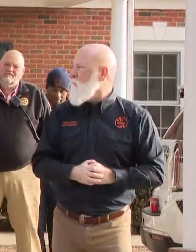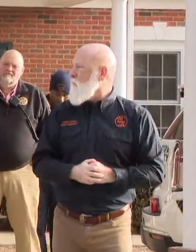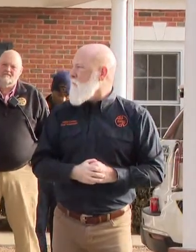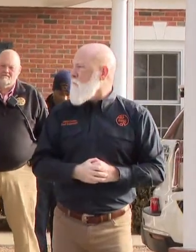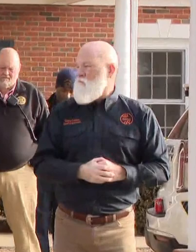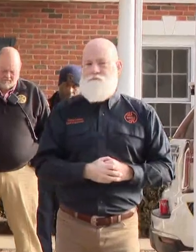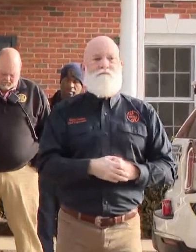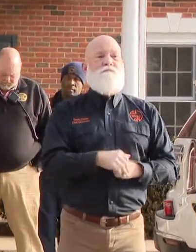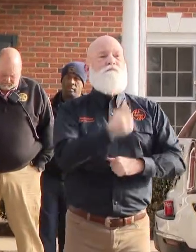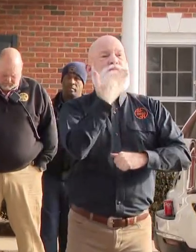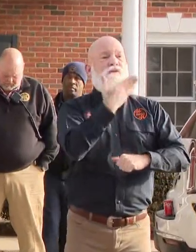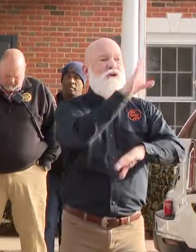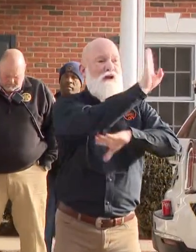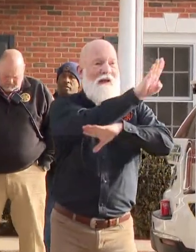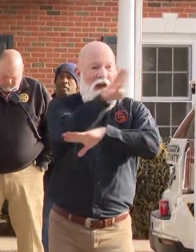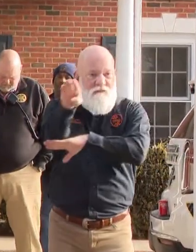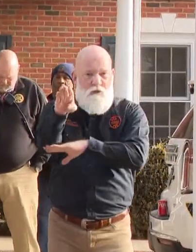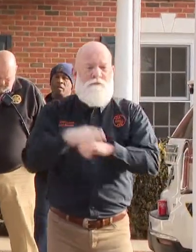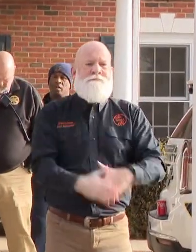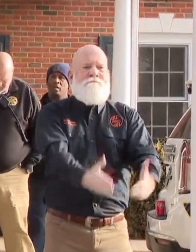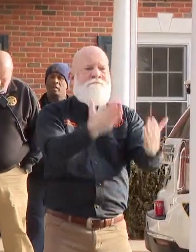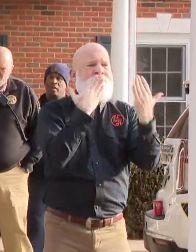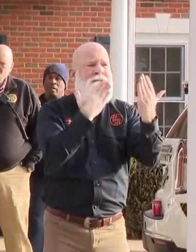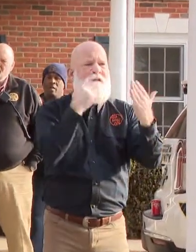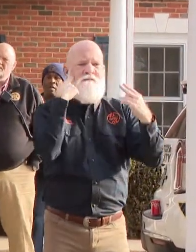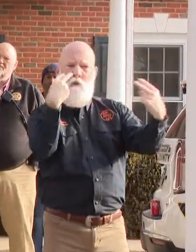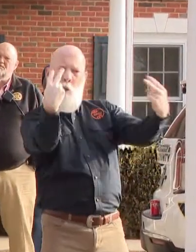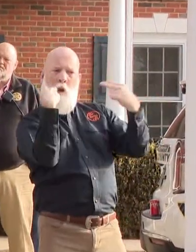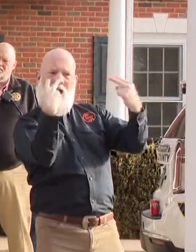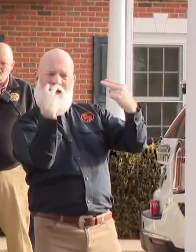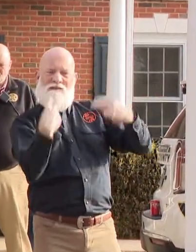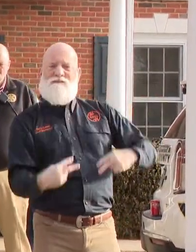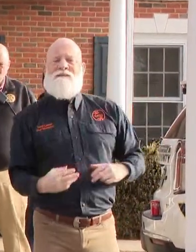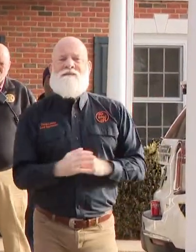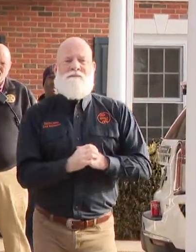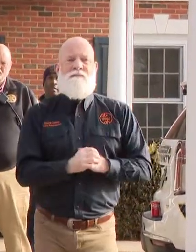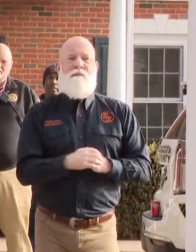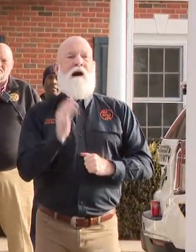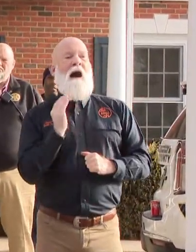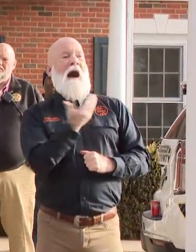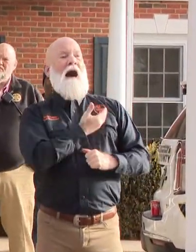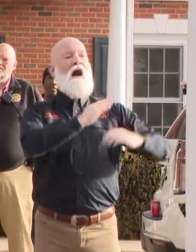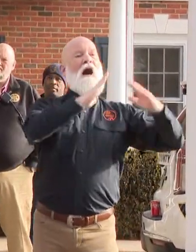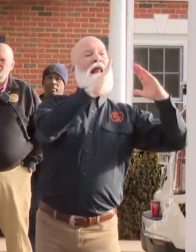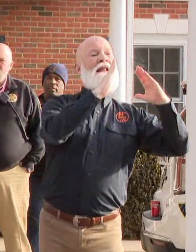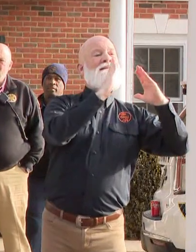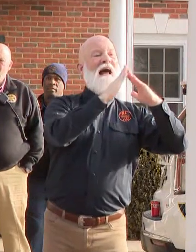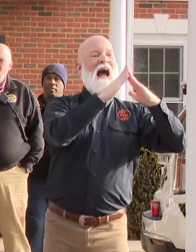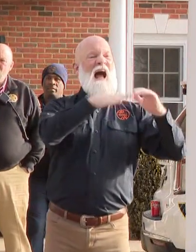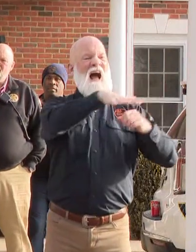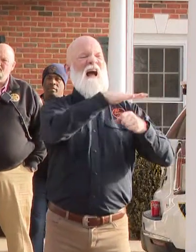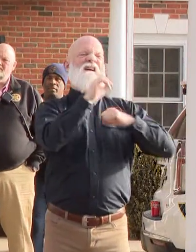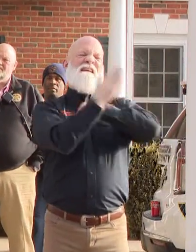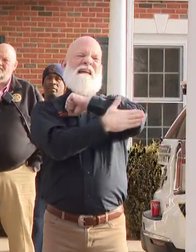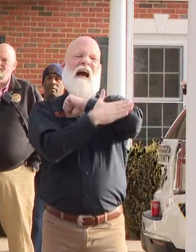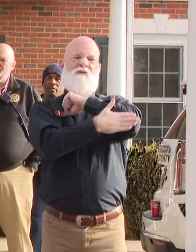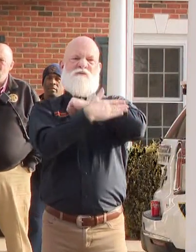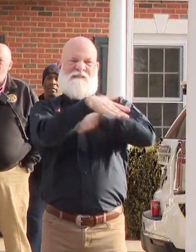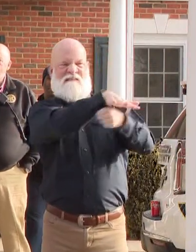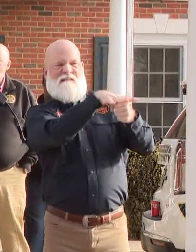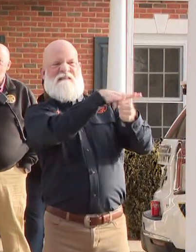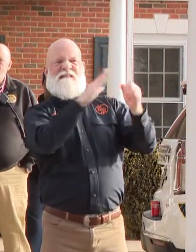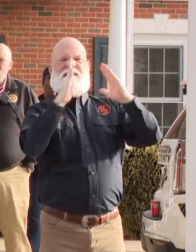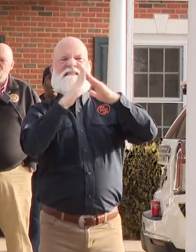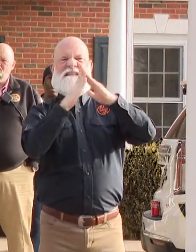Good evening and thank you. Griffin Spaulding County School System will be closed tomorrow Tuesday to students and staff.